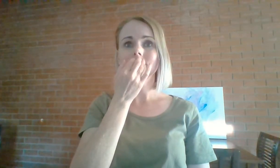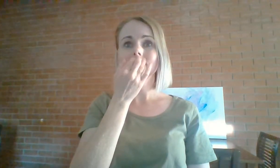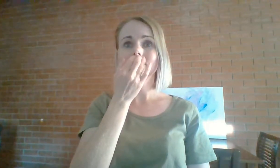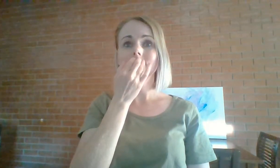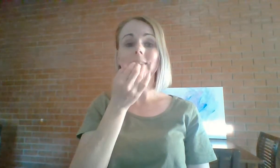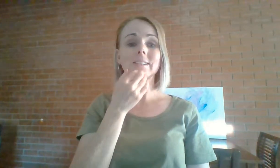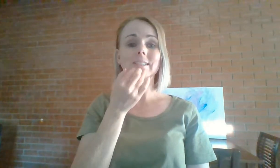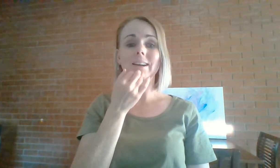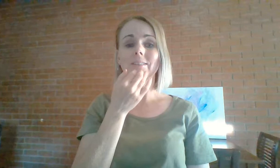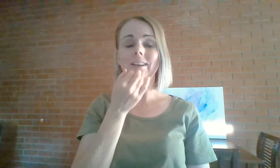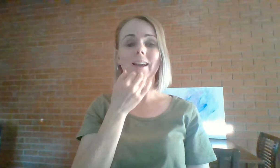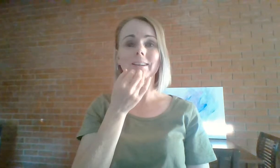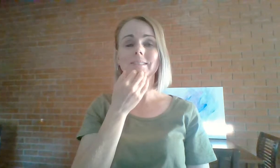I just can't relax.